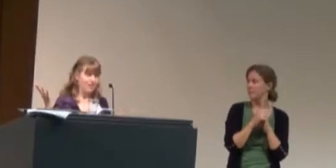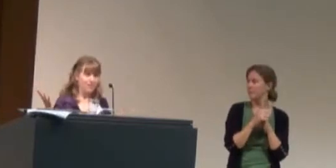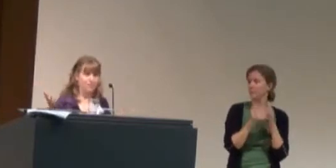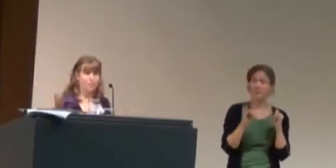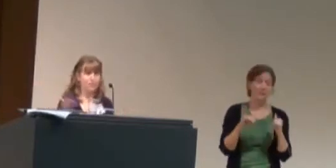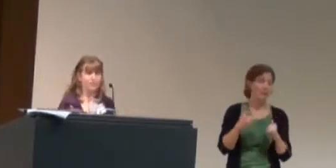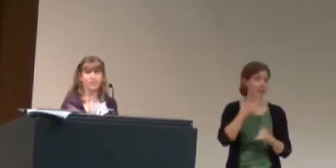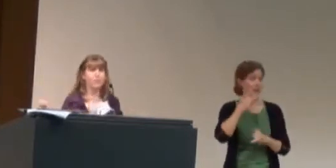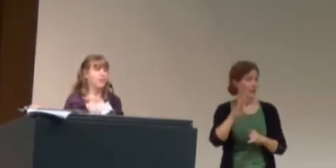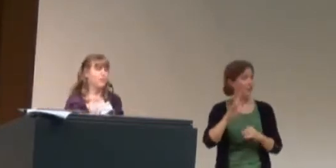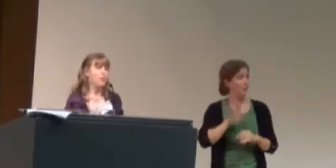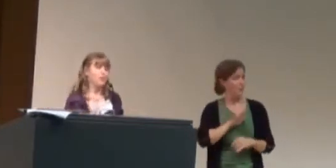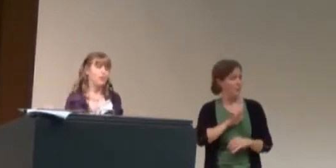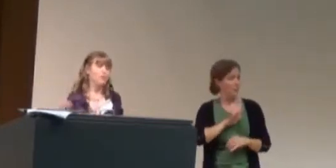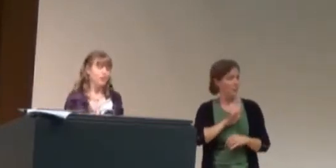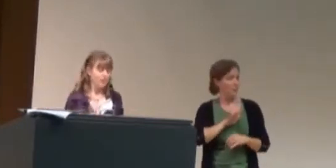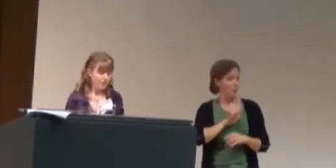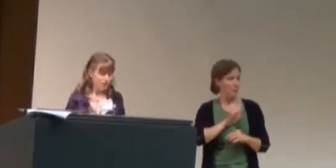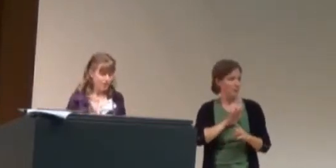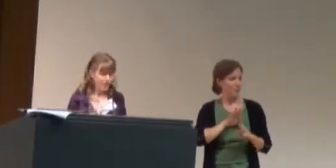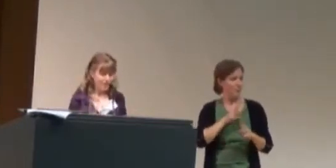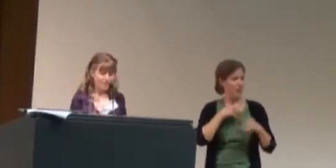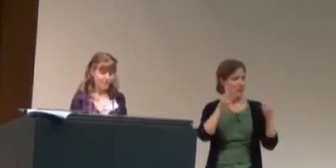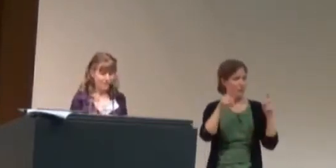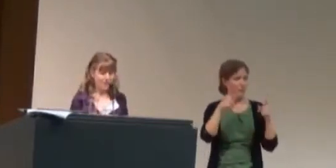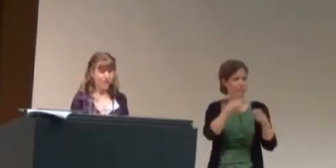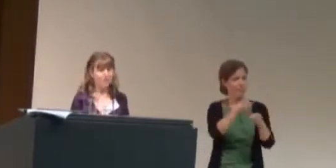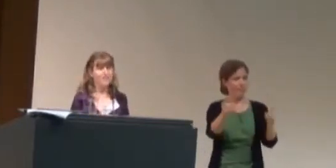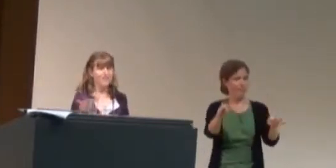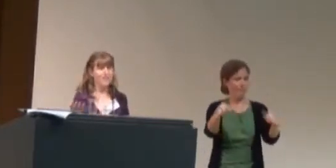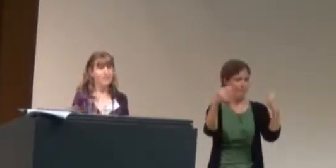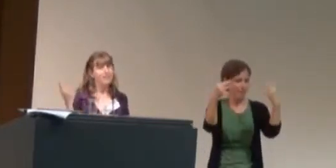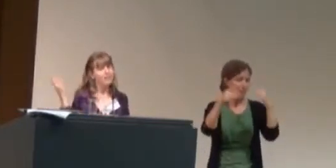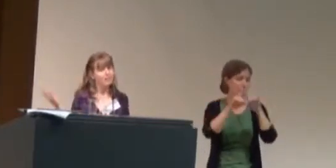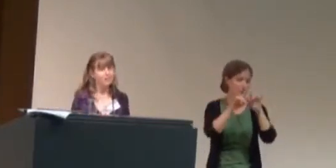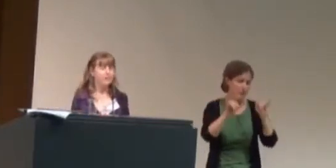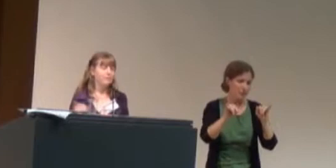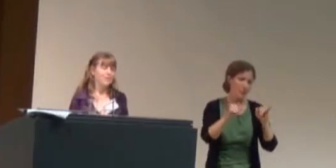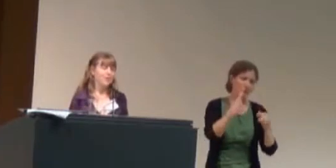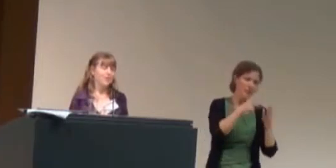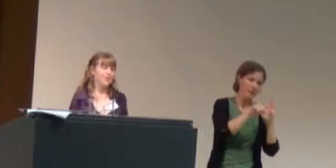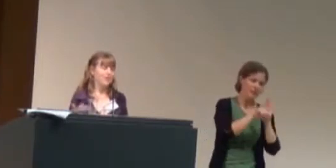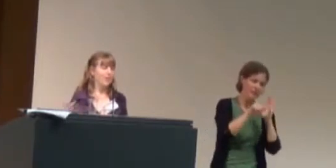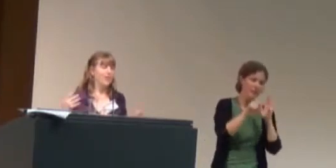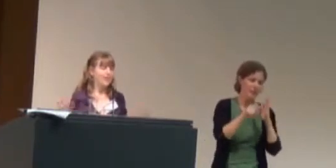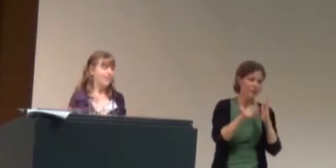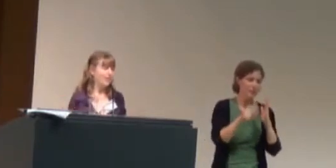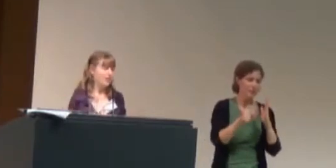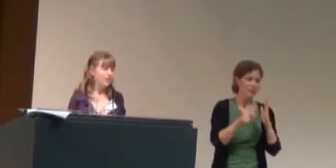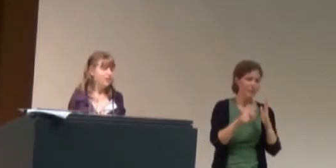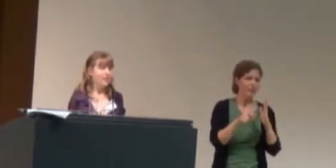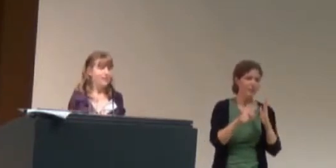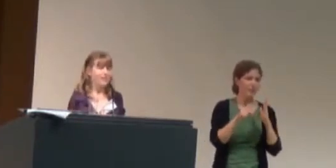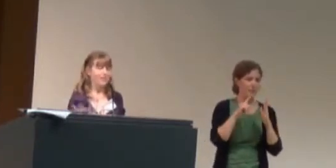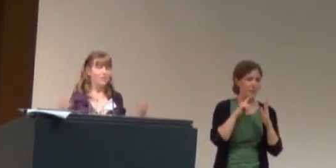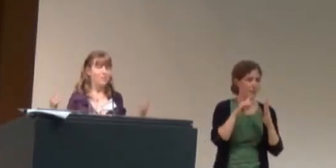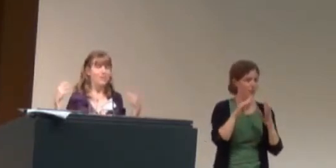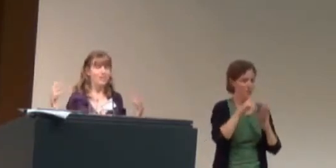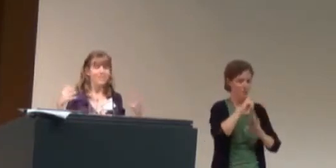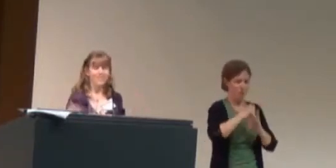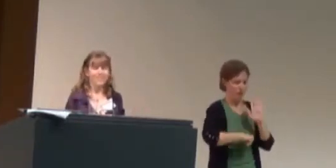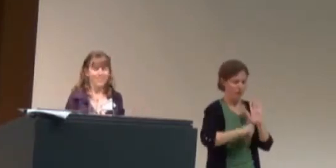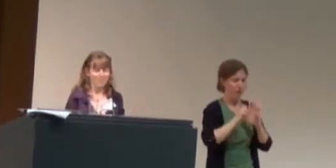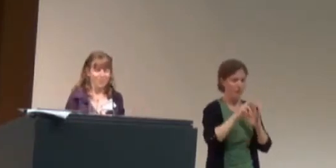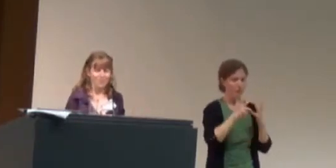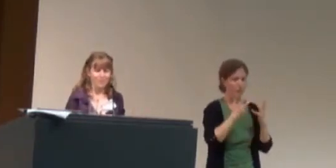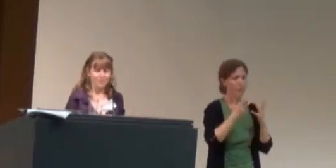the advantage of it is, of course, this huge exposure for your issue. The disadvantage is, again, you're, you're gonna get attention that, from,